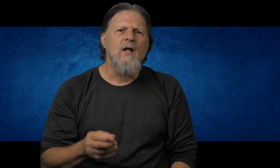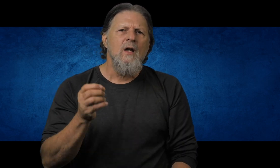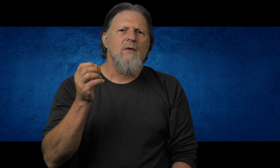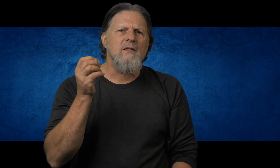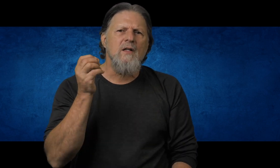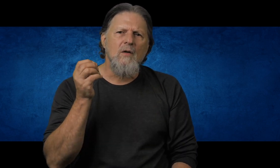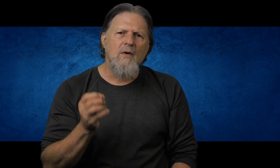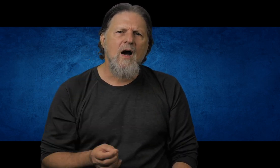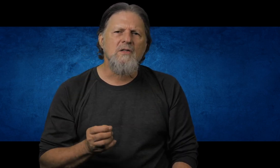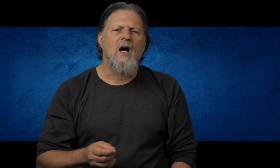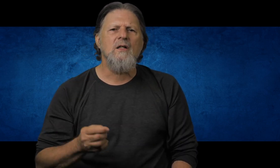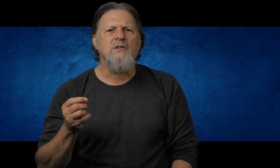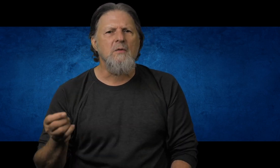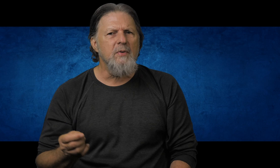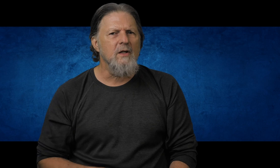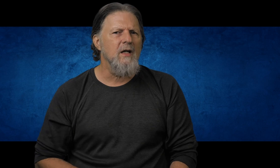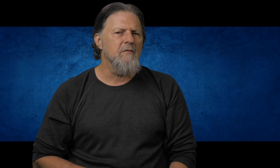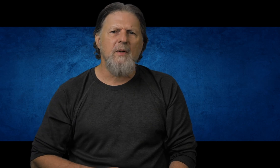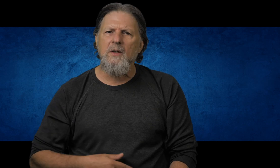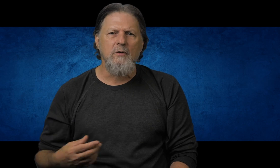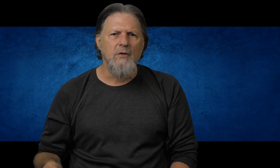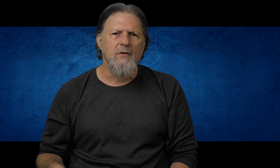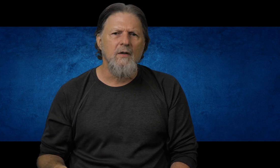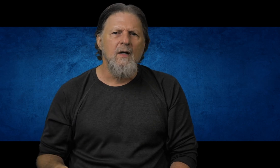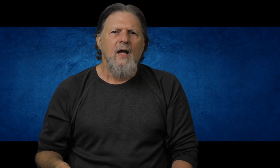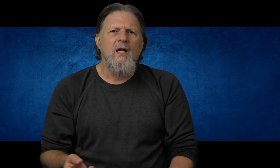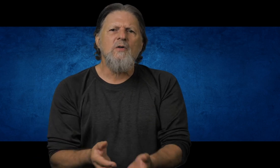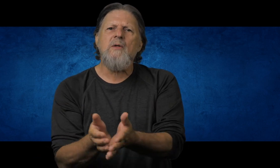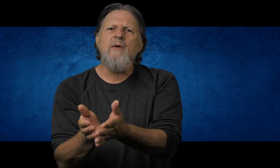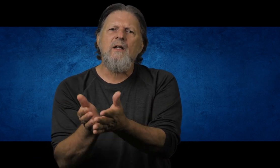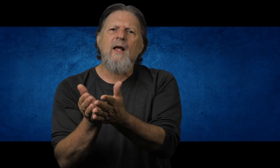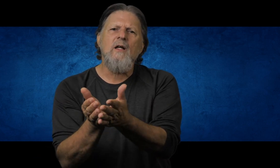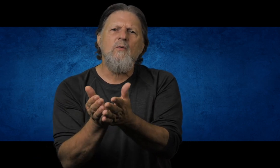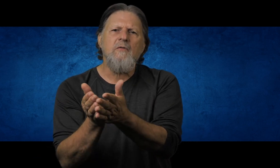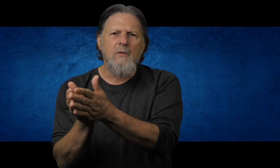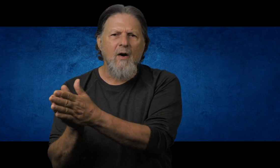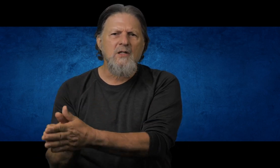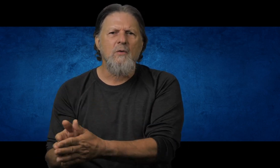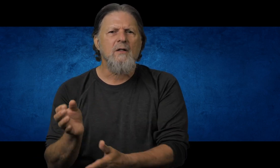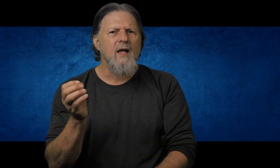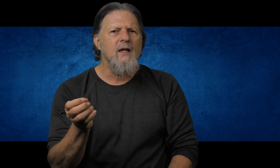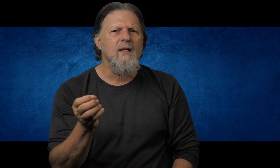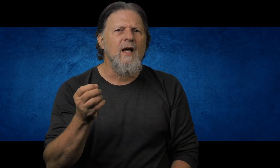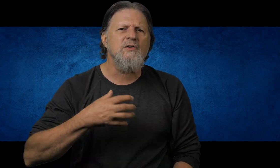rather than the rock solid stability of biblical truth. He knows the minute I look away from Christ's work to anything else,